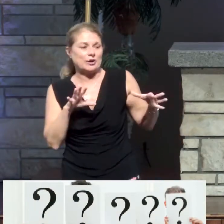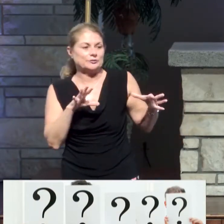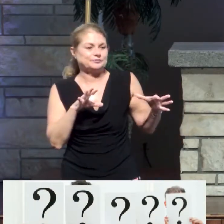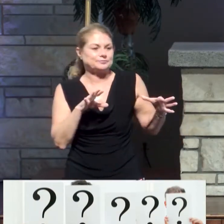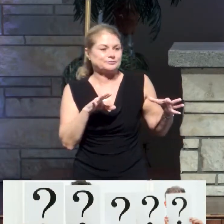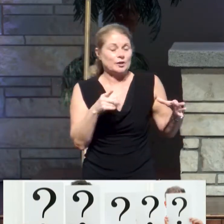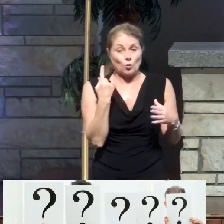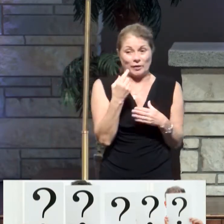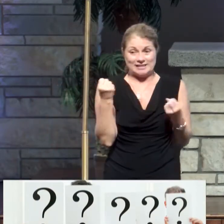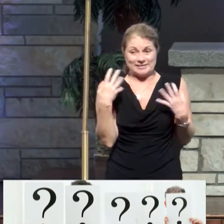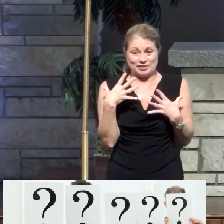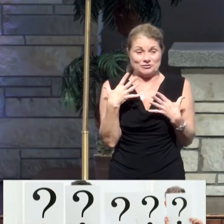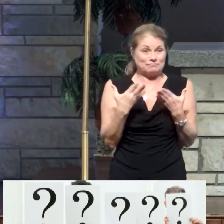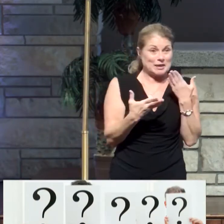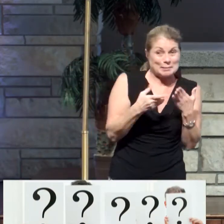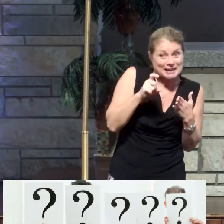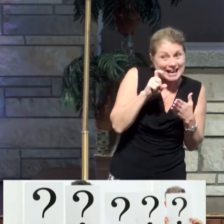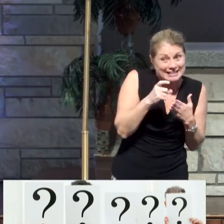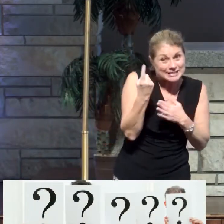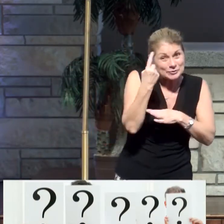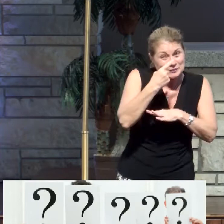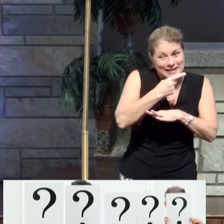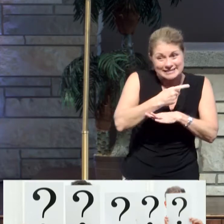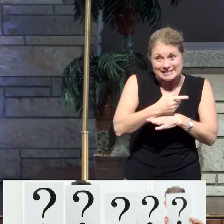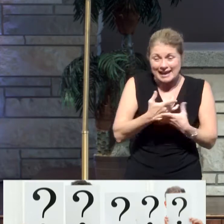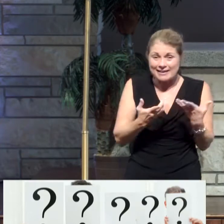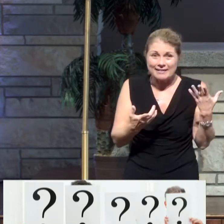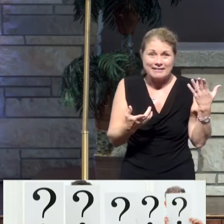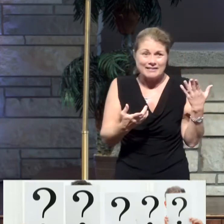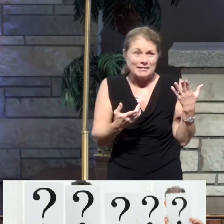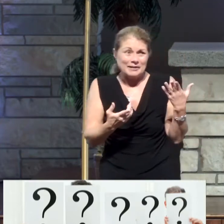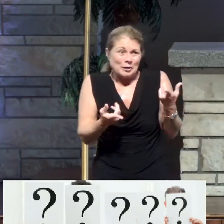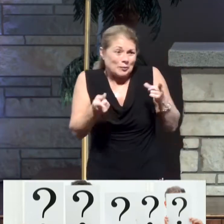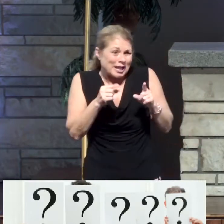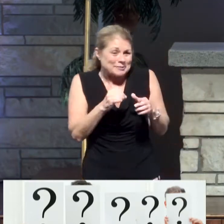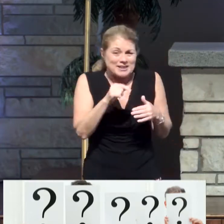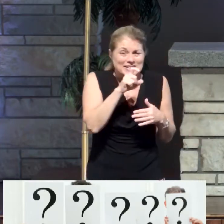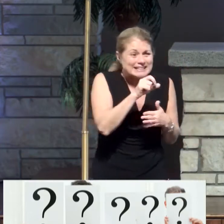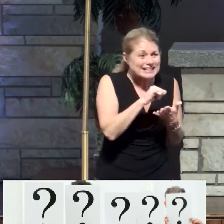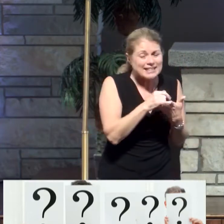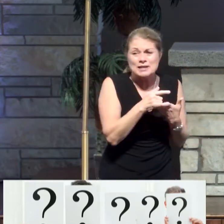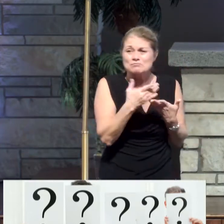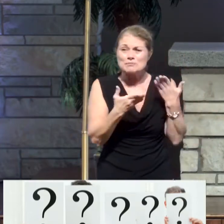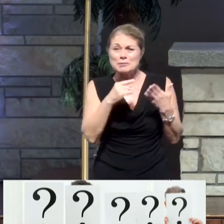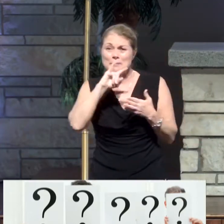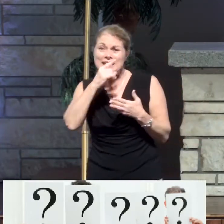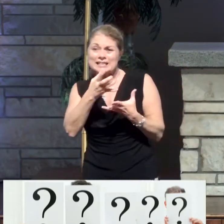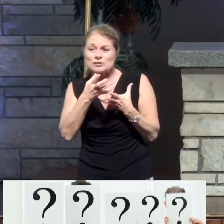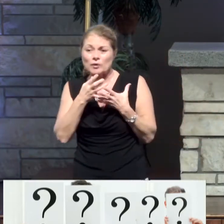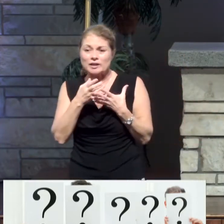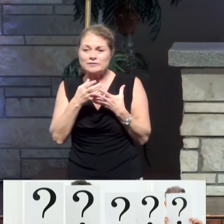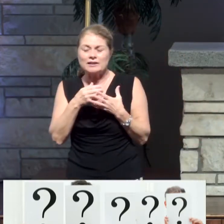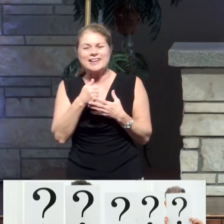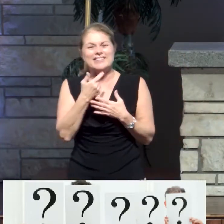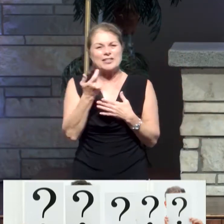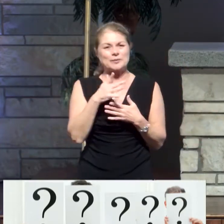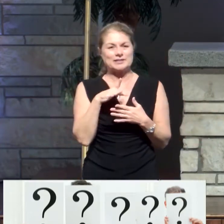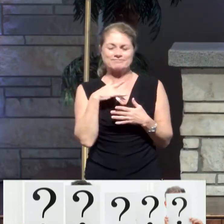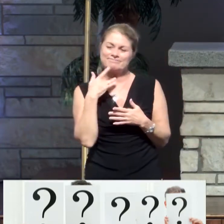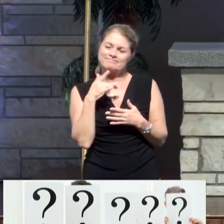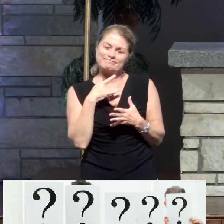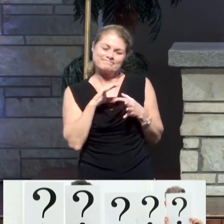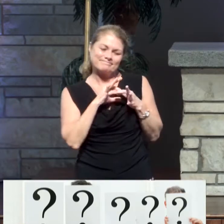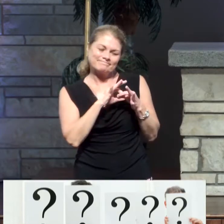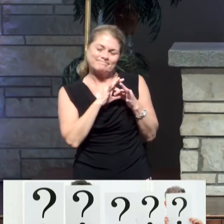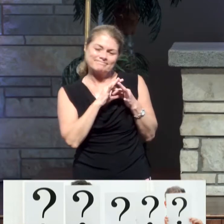I might need it someday. I mean, I worked hard for it. What happens if I need it? What if my kids want it? And I think the other one is sentiment. You know, somebody